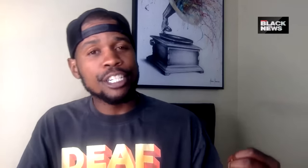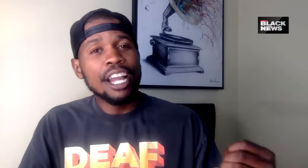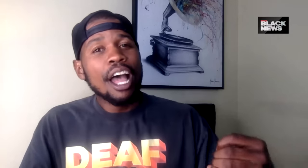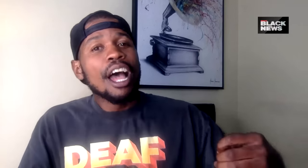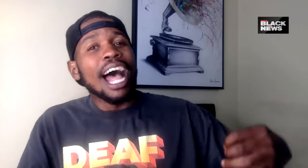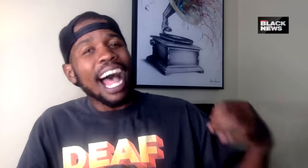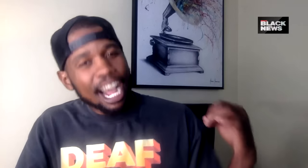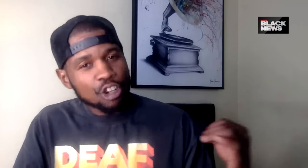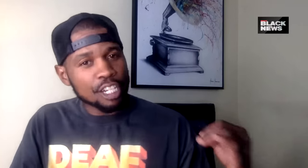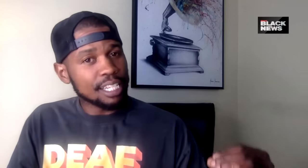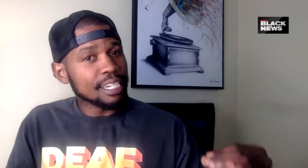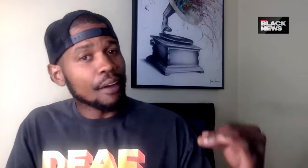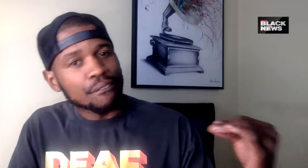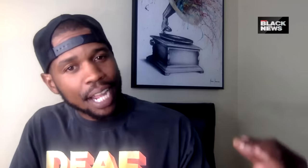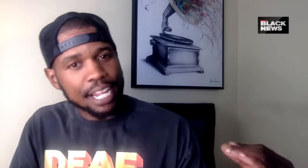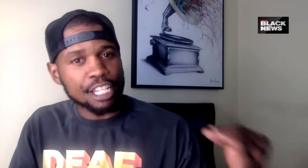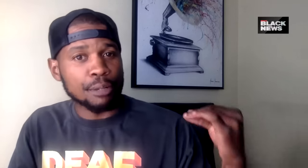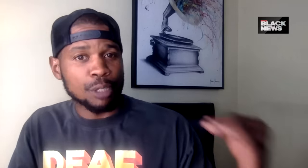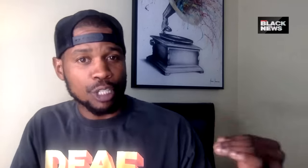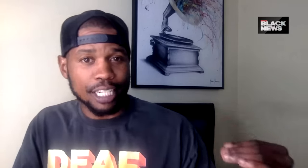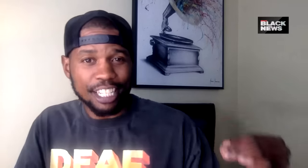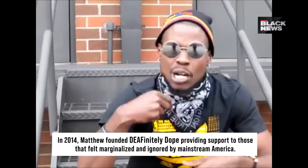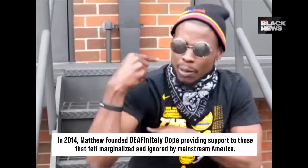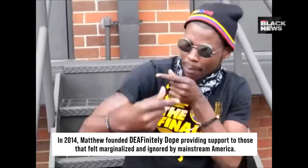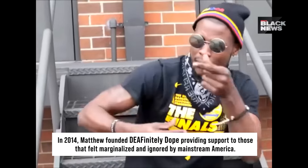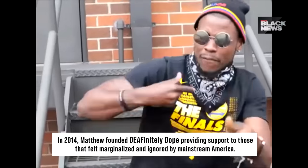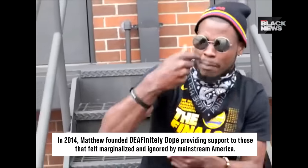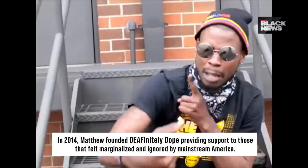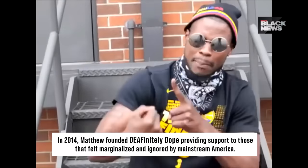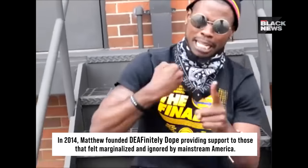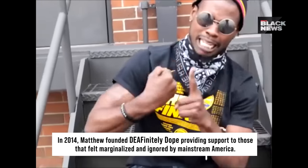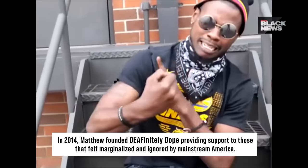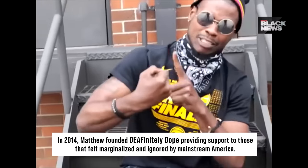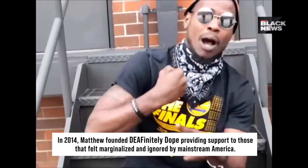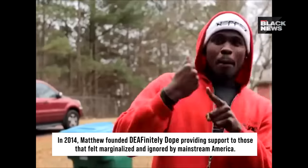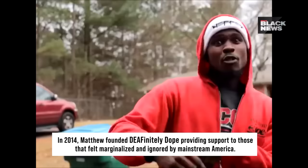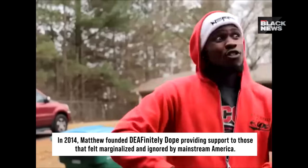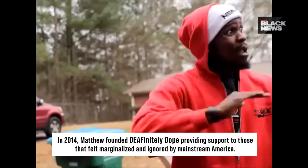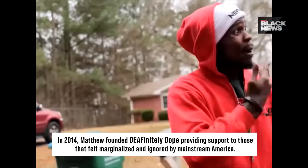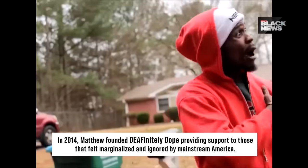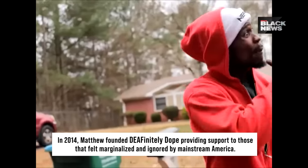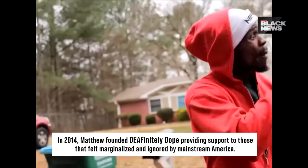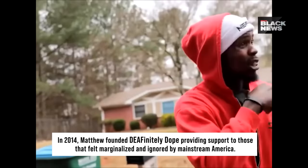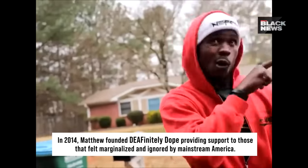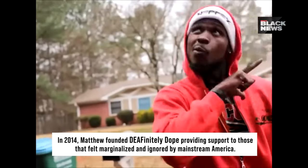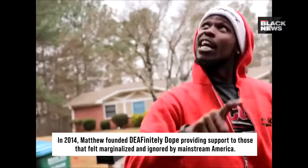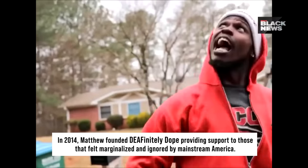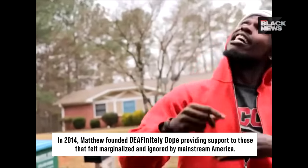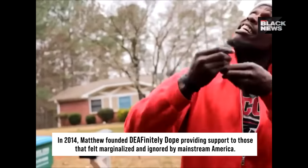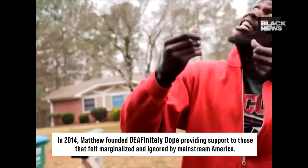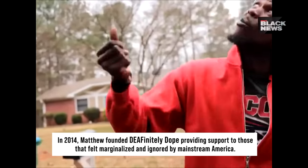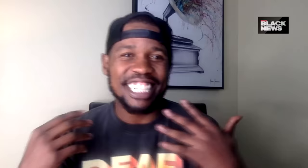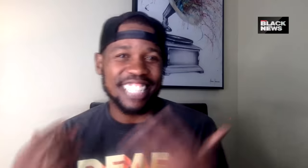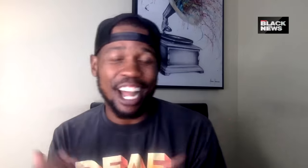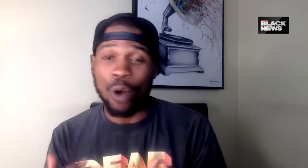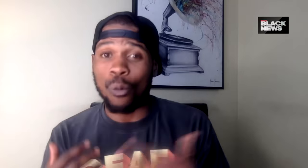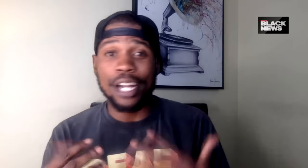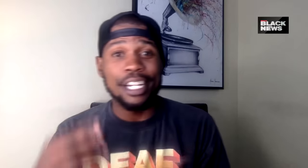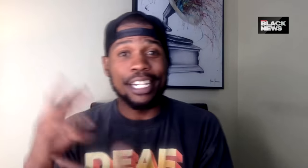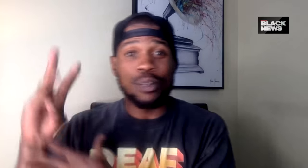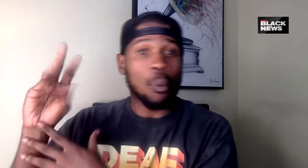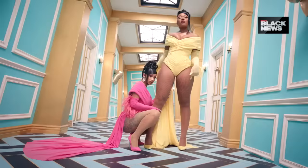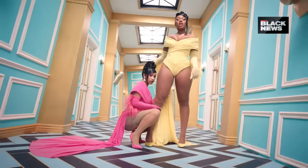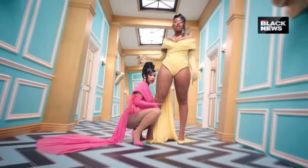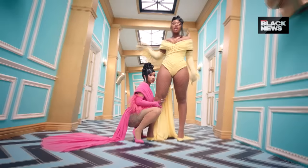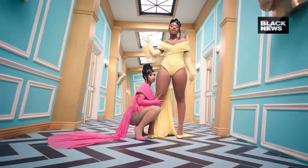interpreters accurately conveying the music. They're accurately showing the vibe. They're accurately showing how they get down.